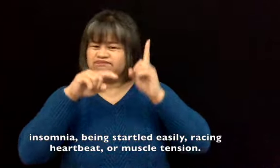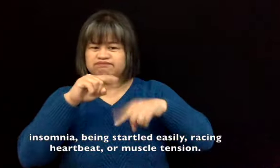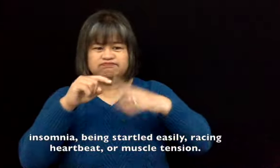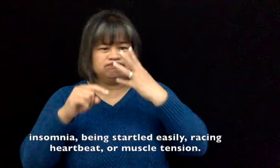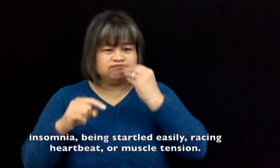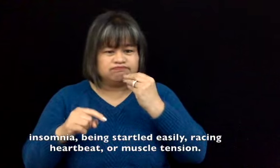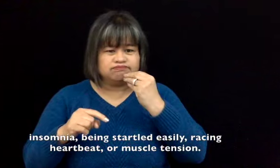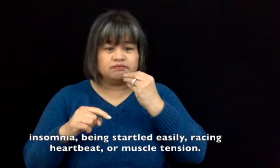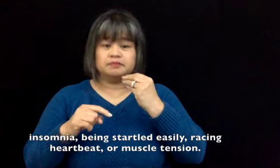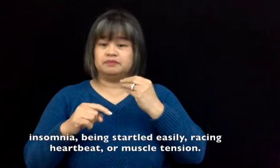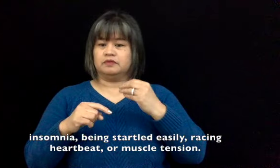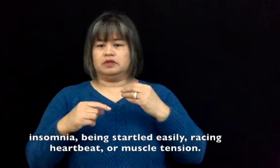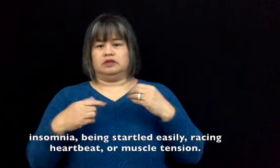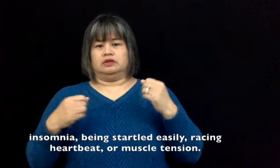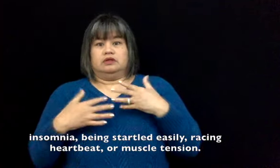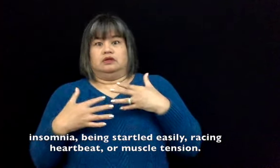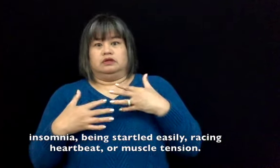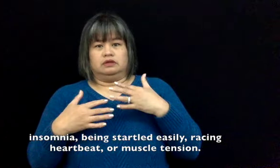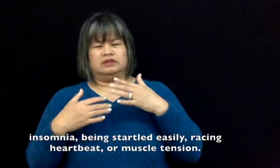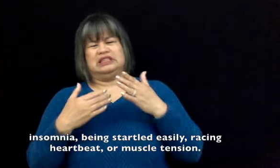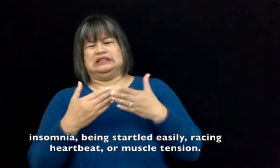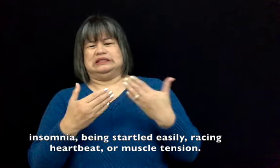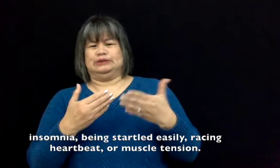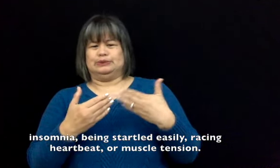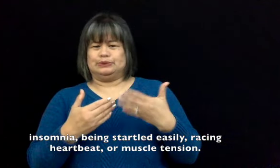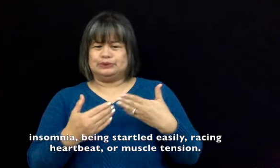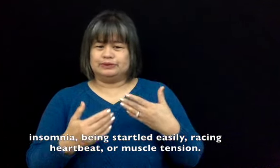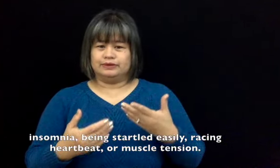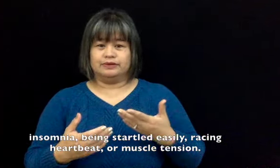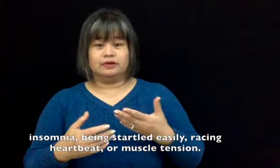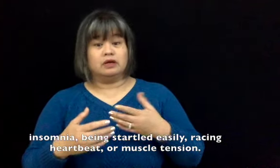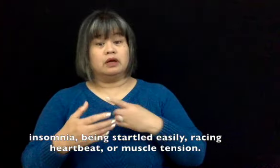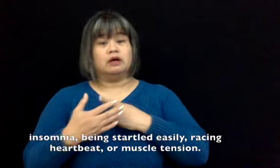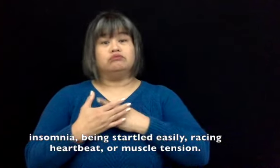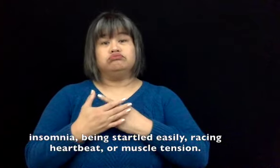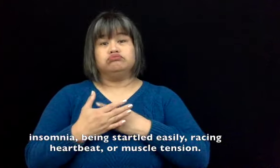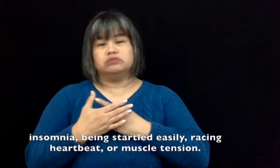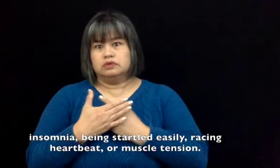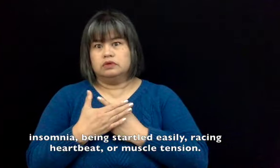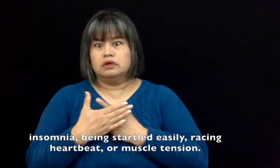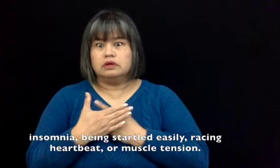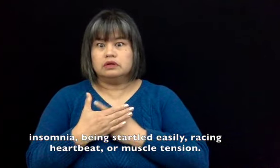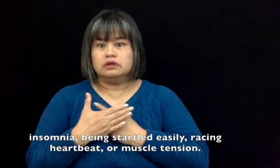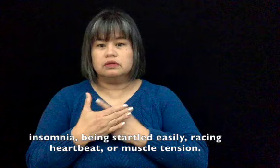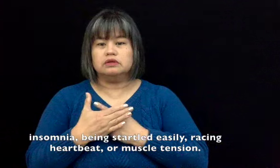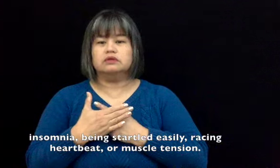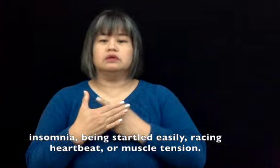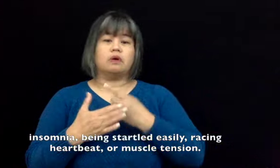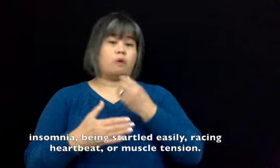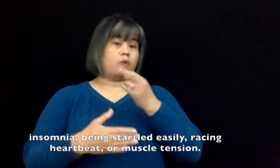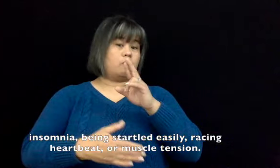Insomnia, being startled easily, racing heartbeat, or muscle tension.